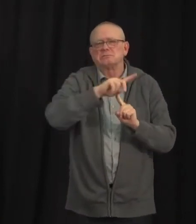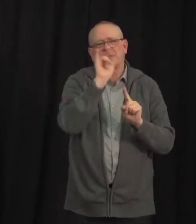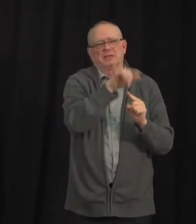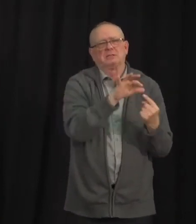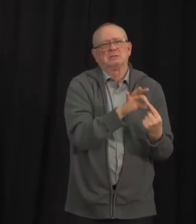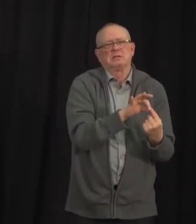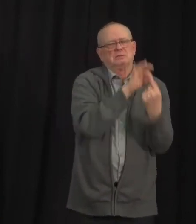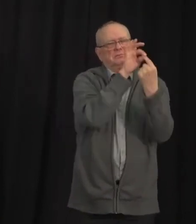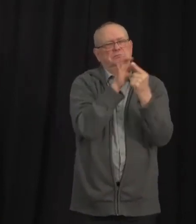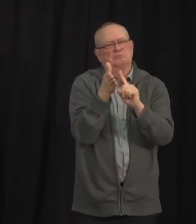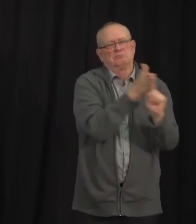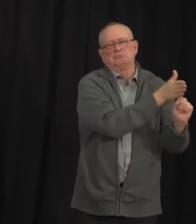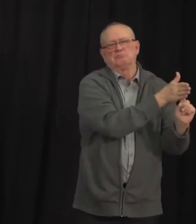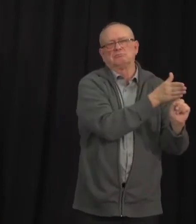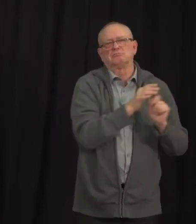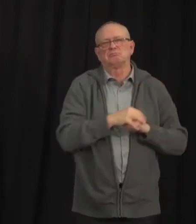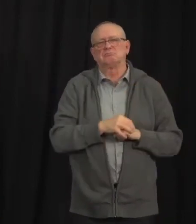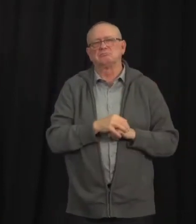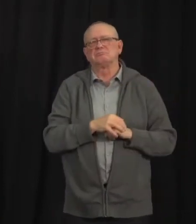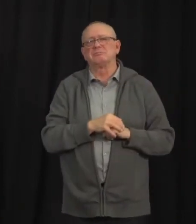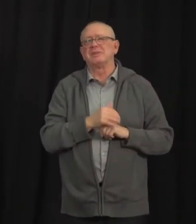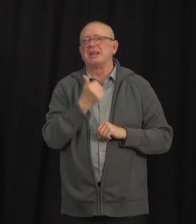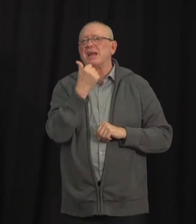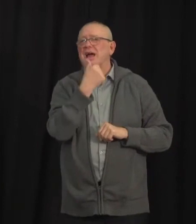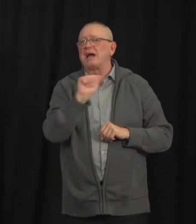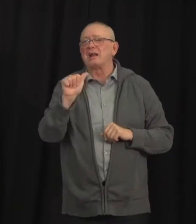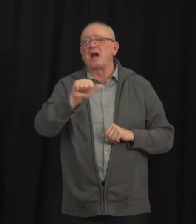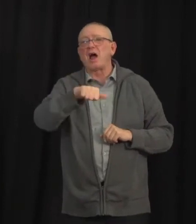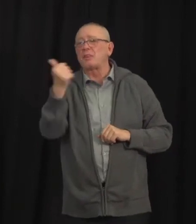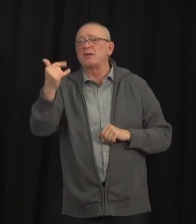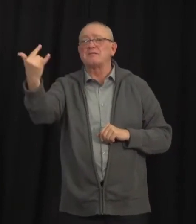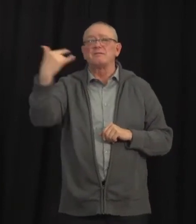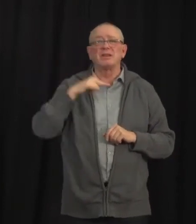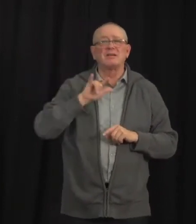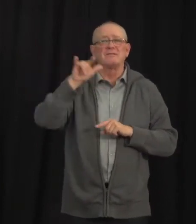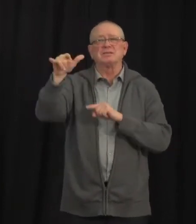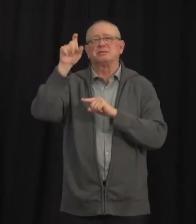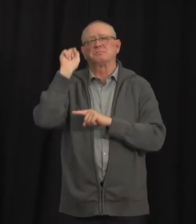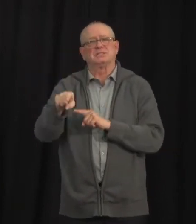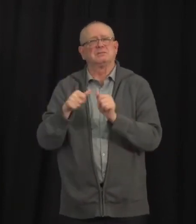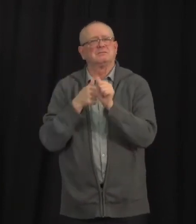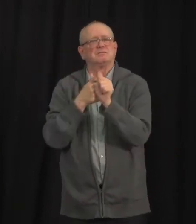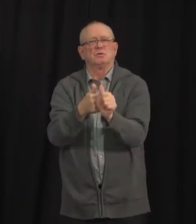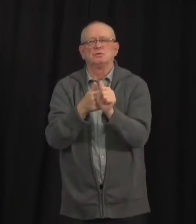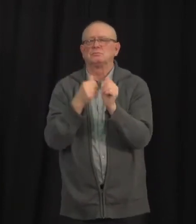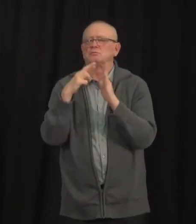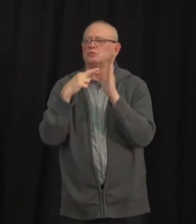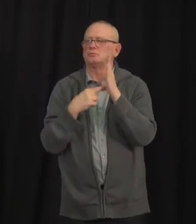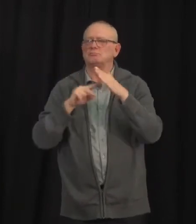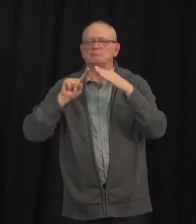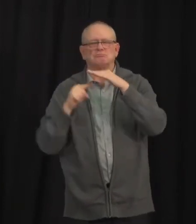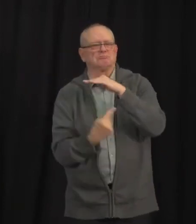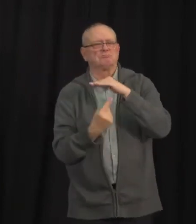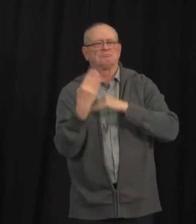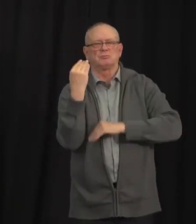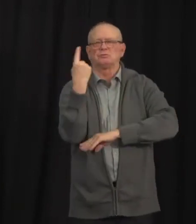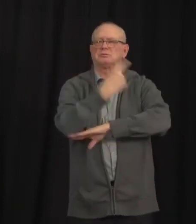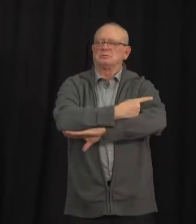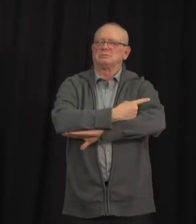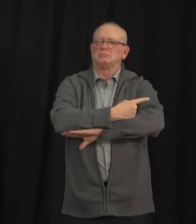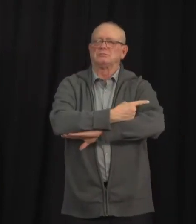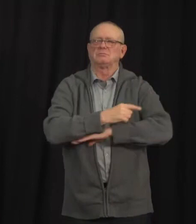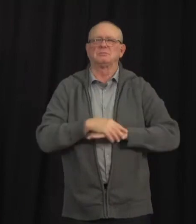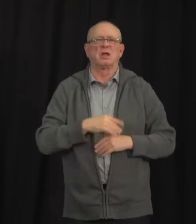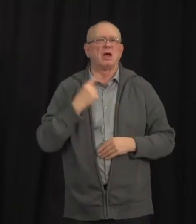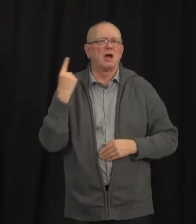time, even if they have had a negative test. As always, I would ask that all Albertans show kindness and support